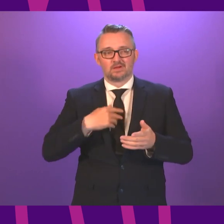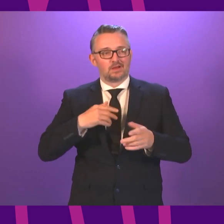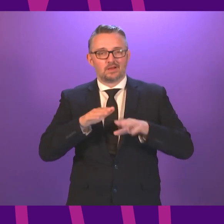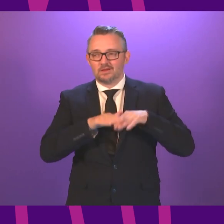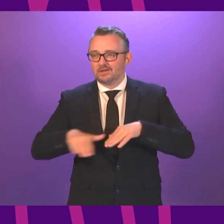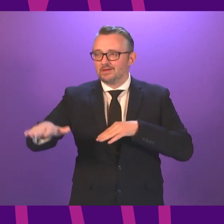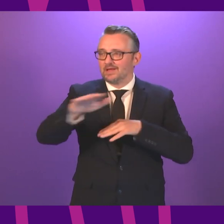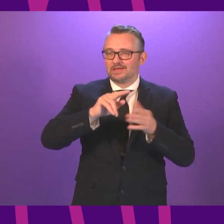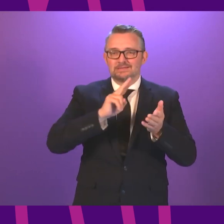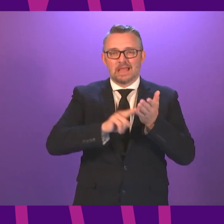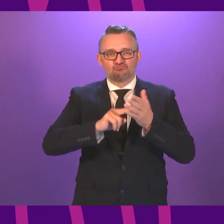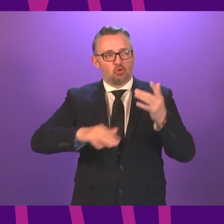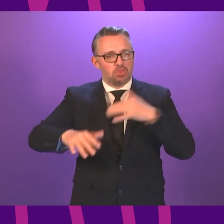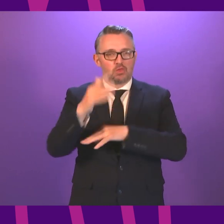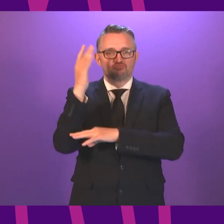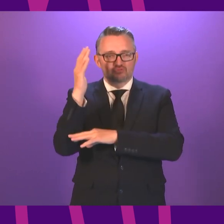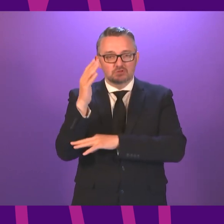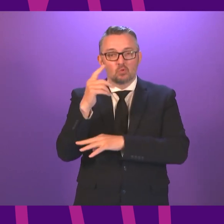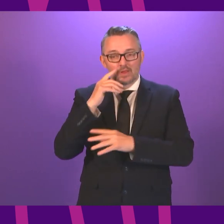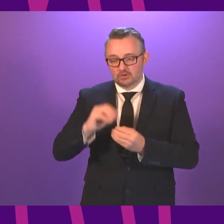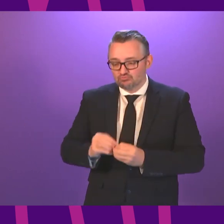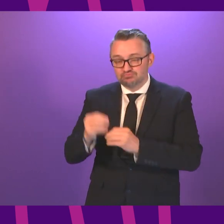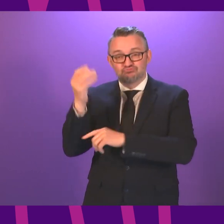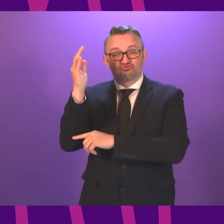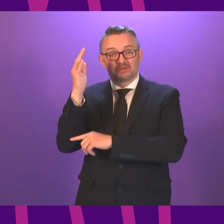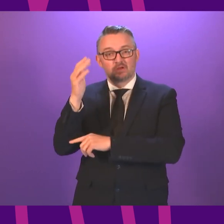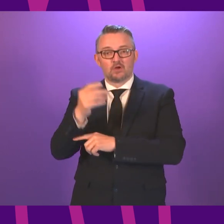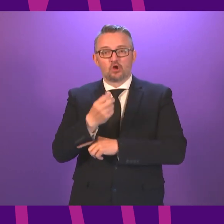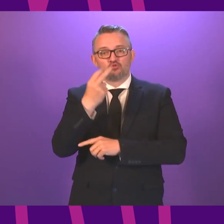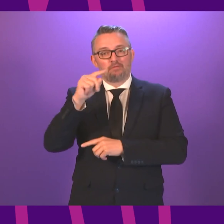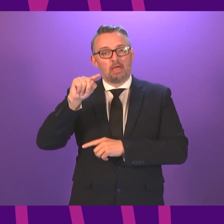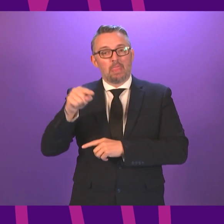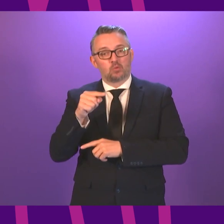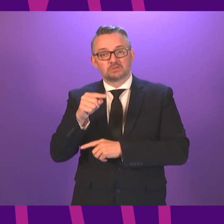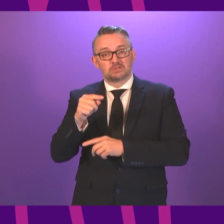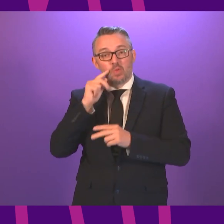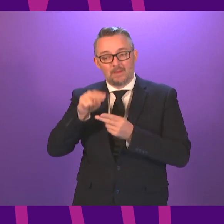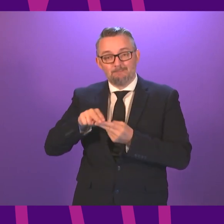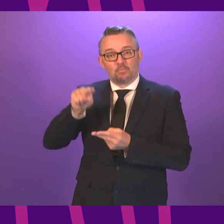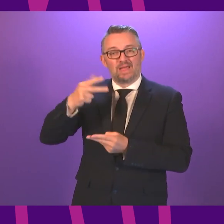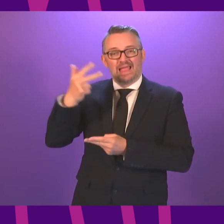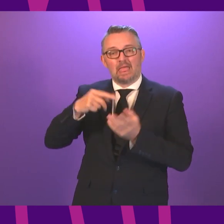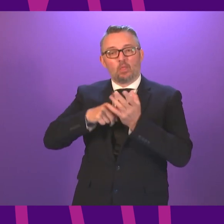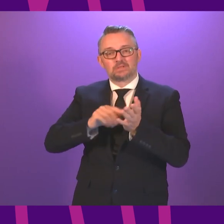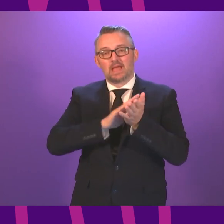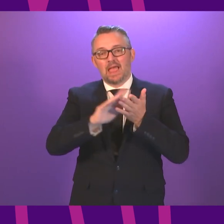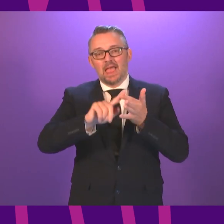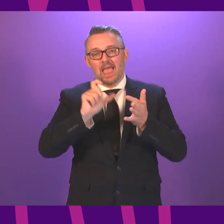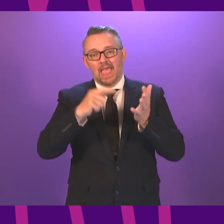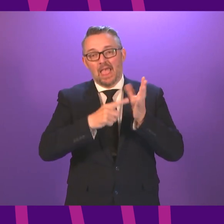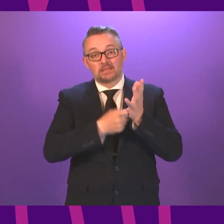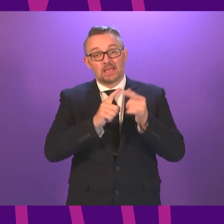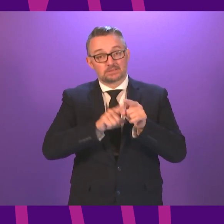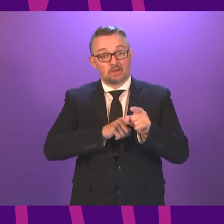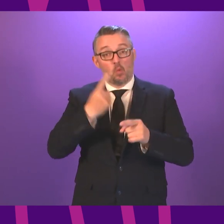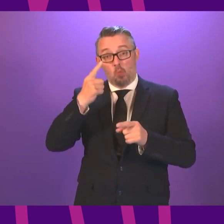reduce waste. We will increase woodland creation from 12,000 hectares a year to 18,000. And over this decade,